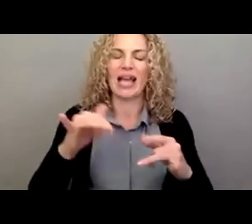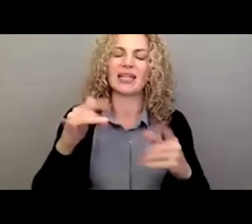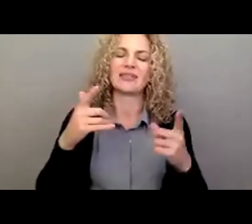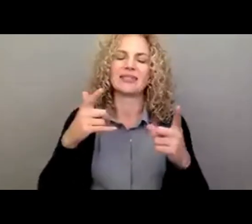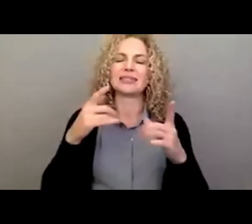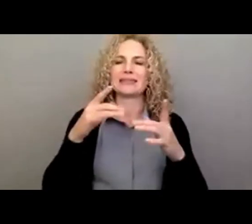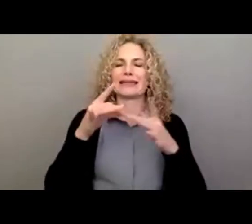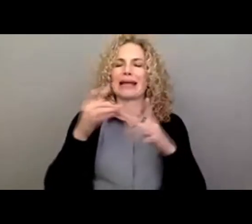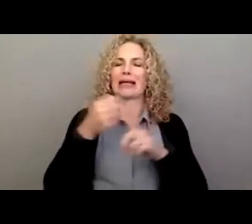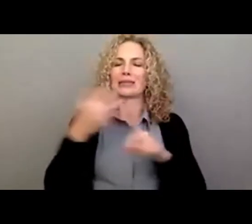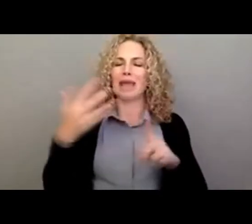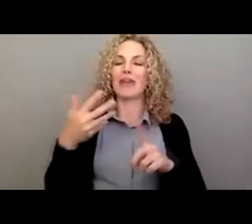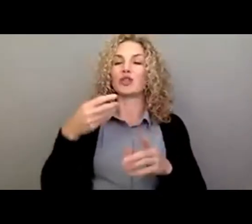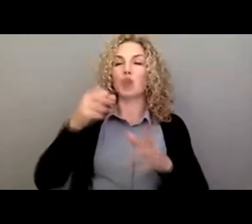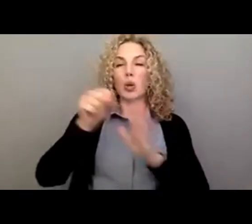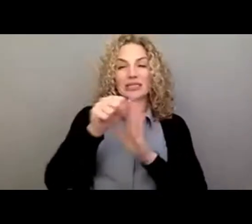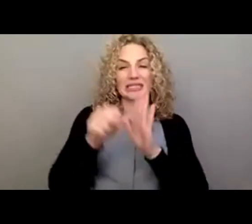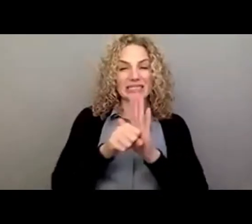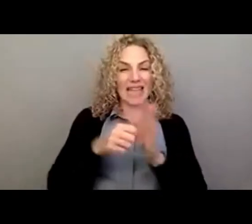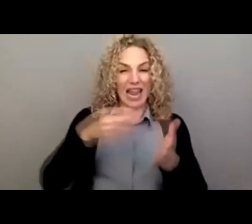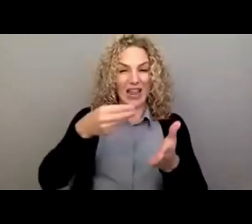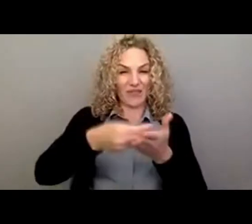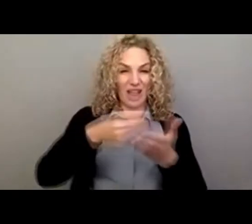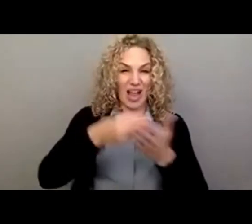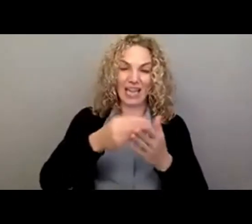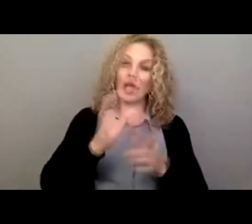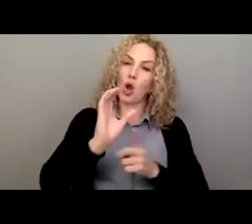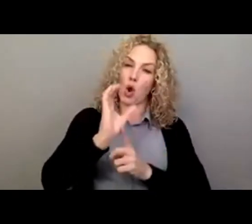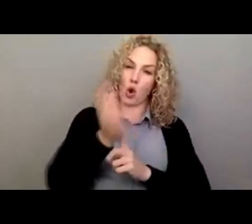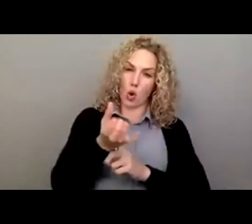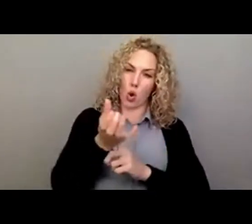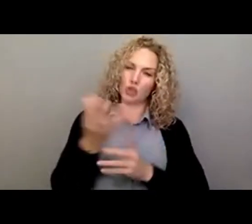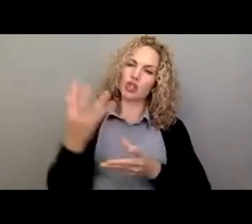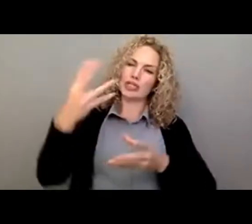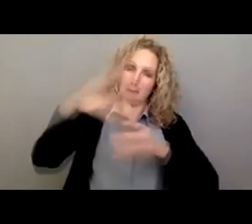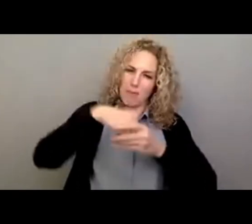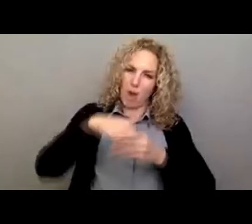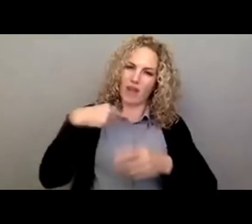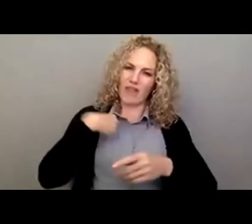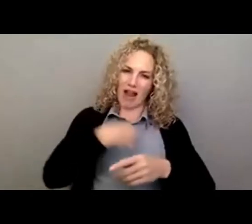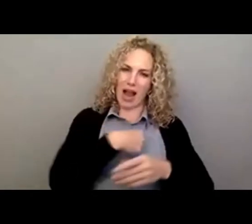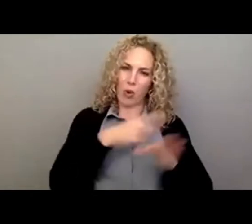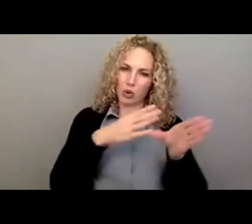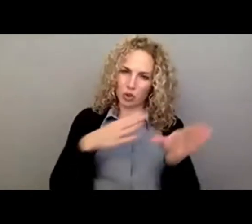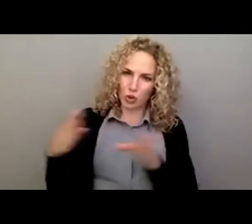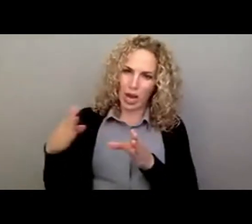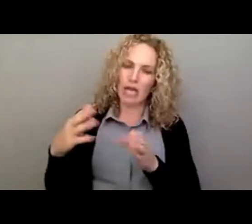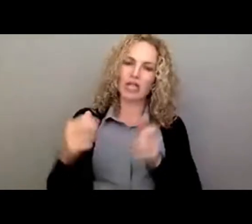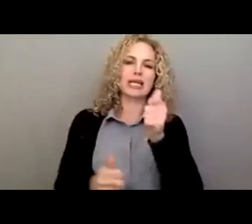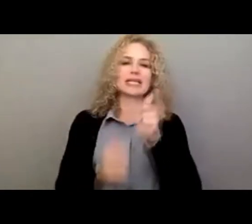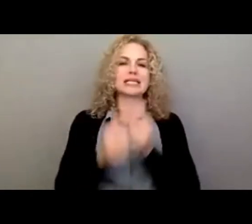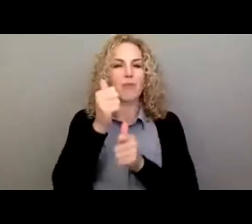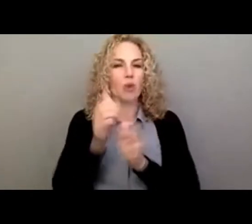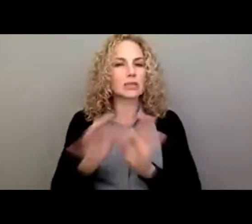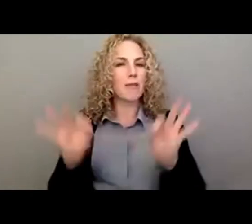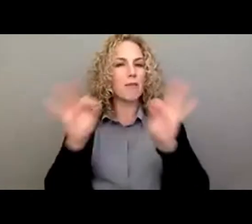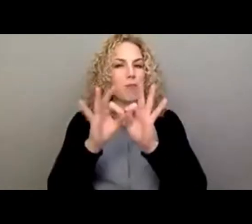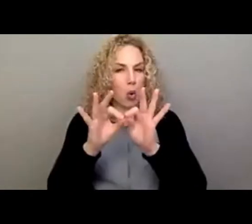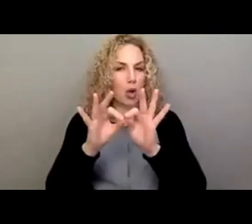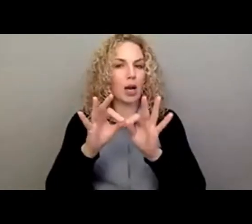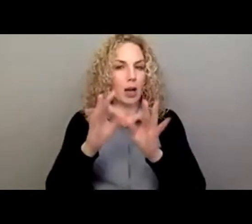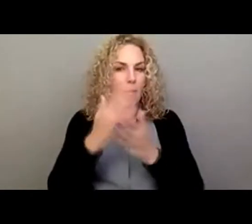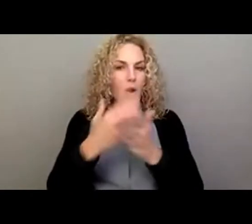So at State Fund, culture is actually part of our strategy. It's the most important part of our strategy.